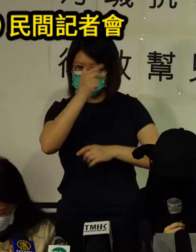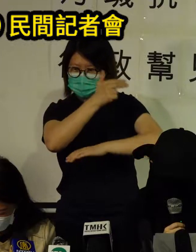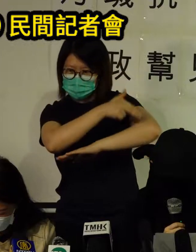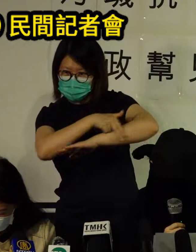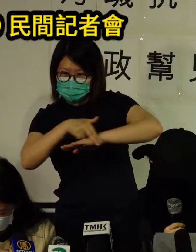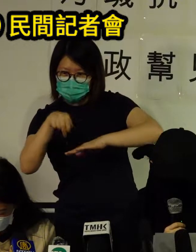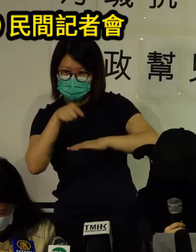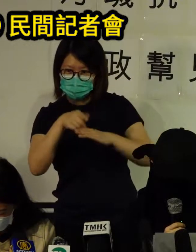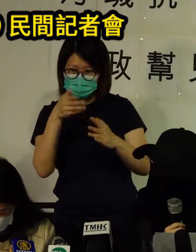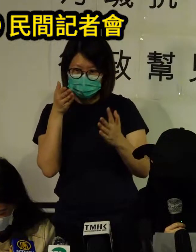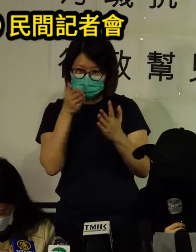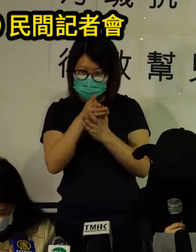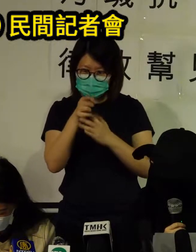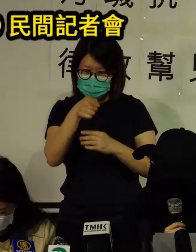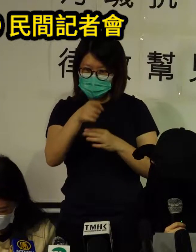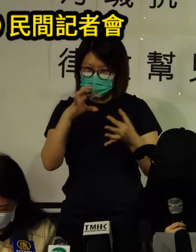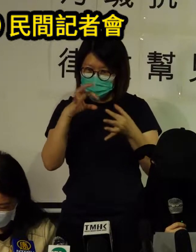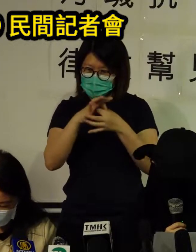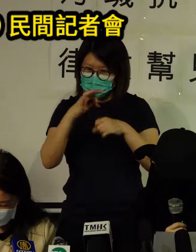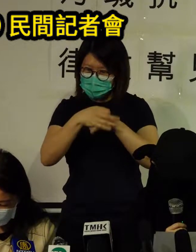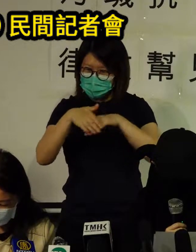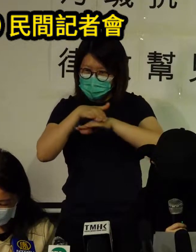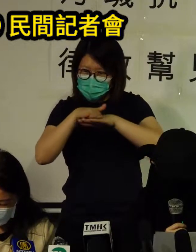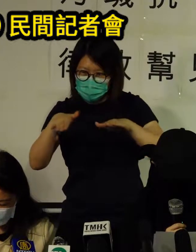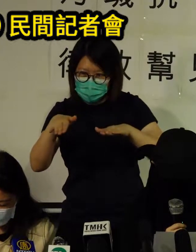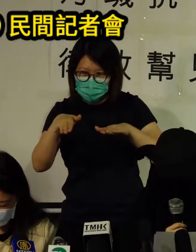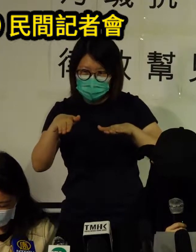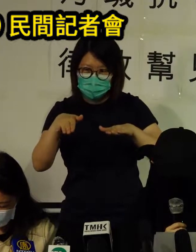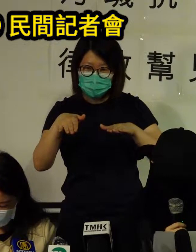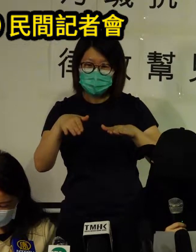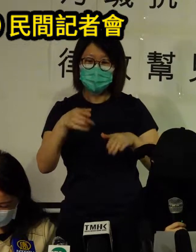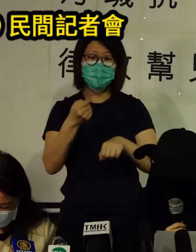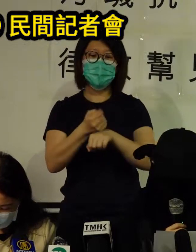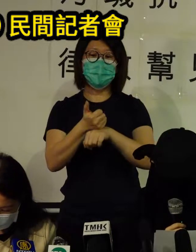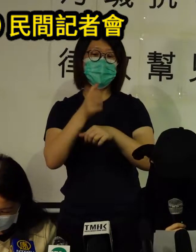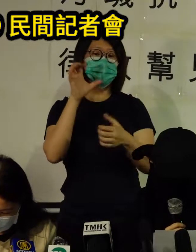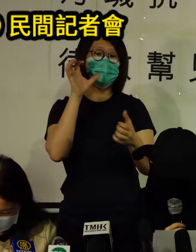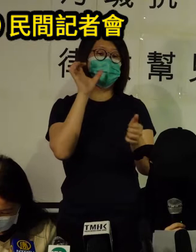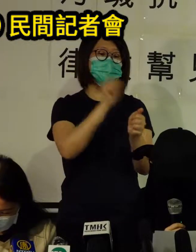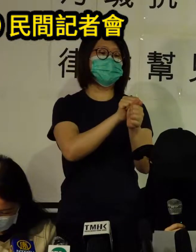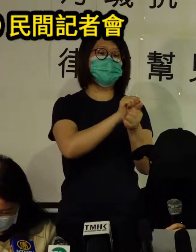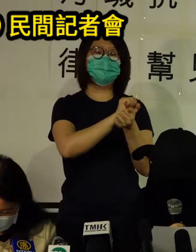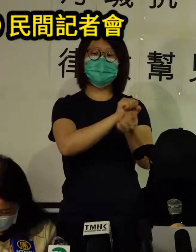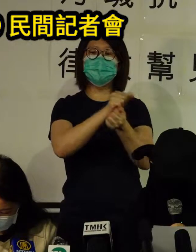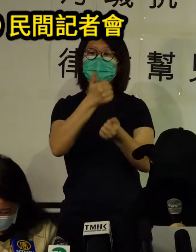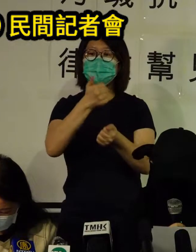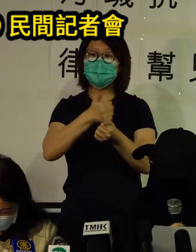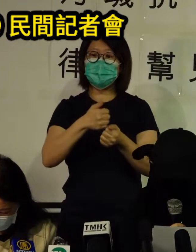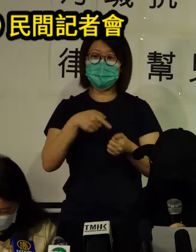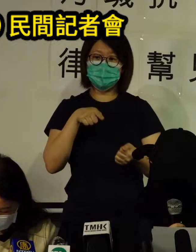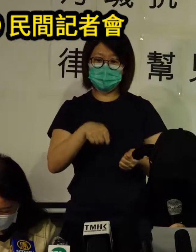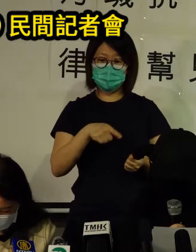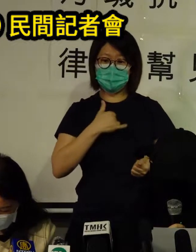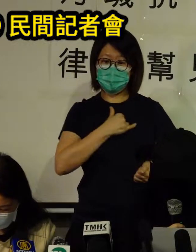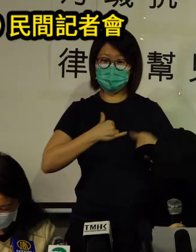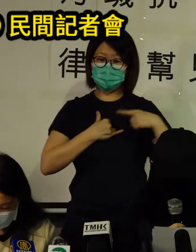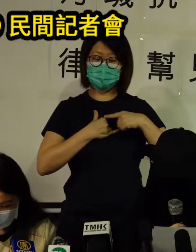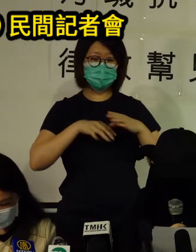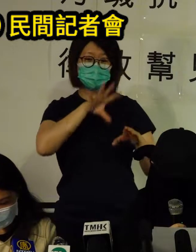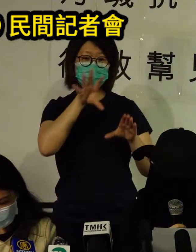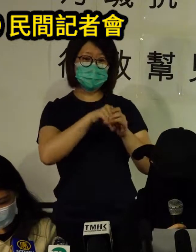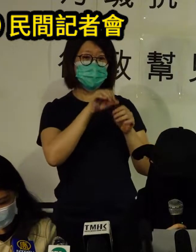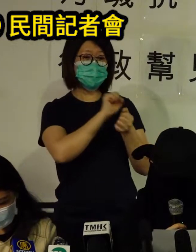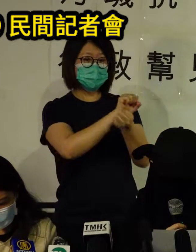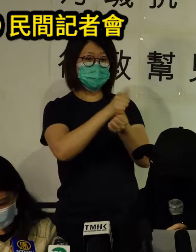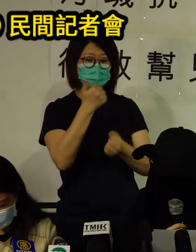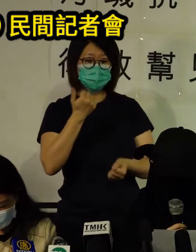open to abuse and exploitation by neighbors regimes you could be identified as a suspected terrorist or having